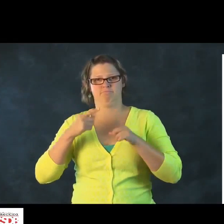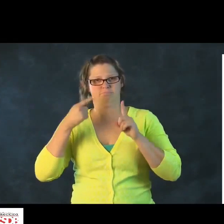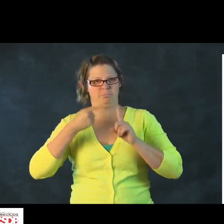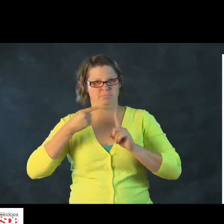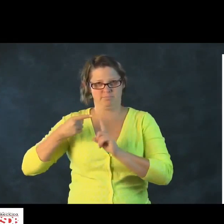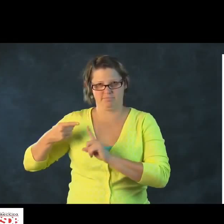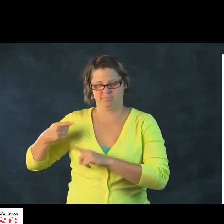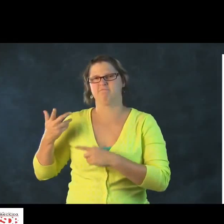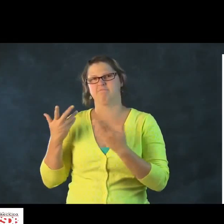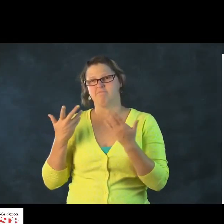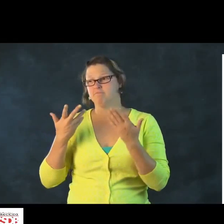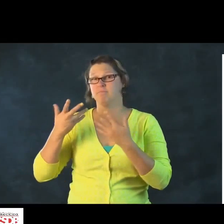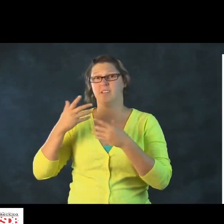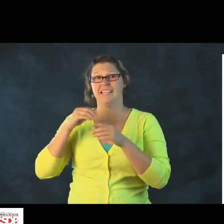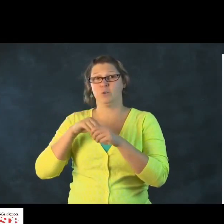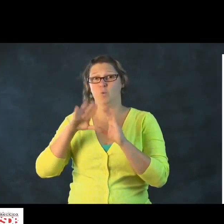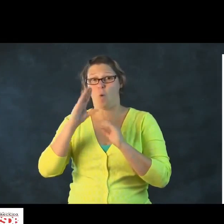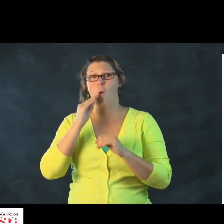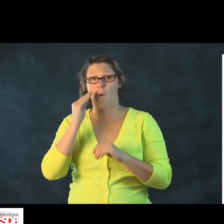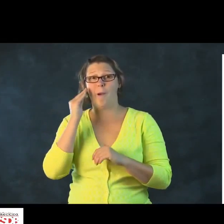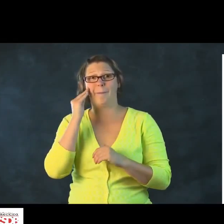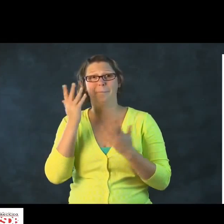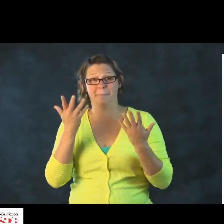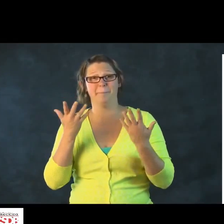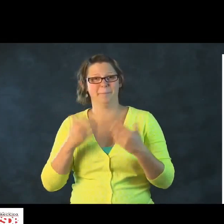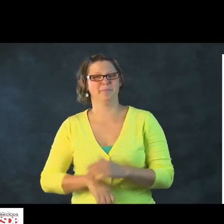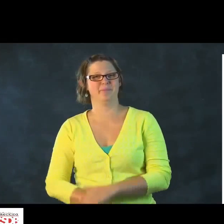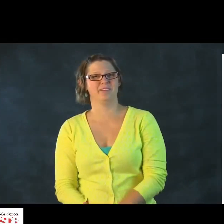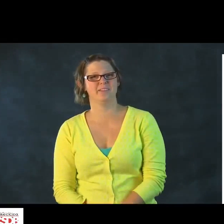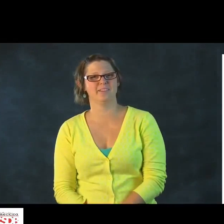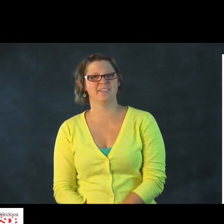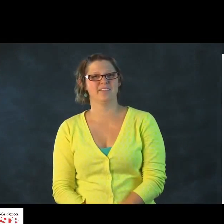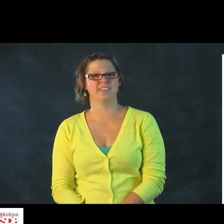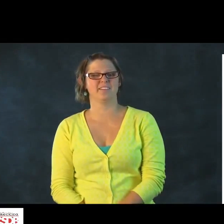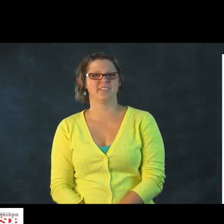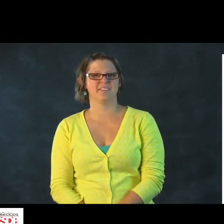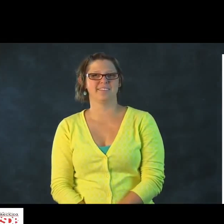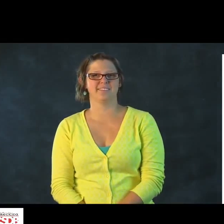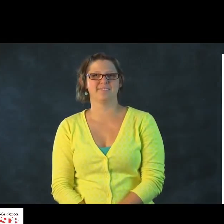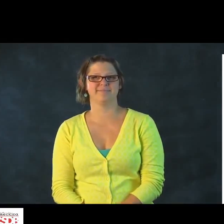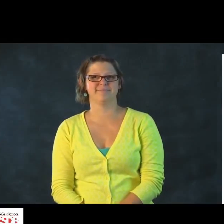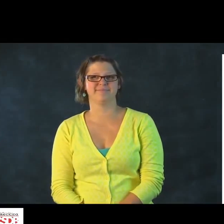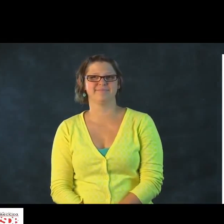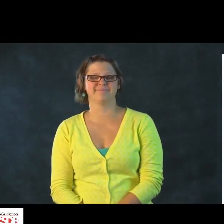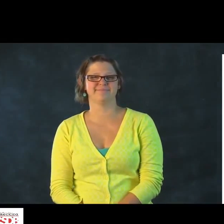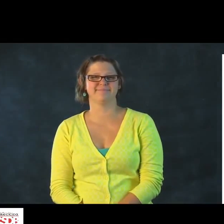and how you can teach vocabulary in specific terminology. And you can do this within your home.